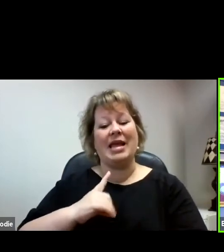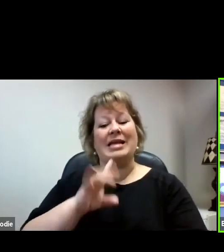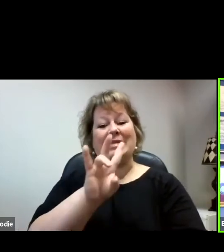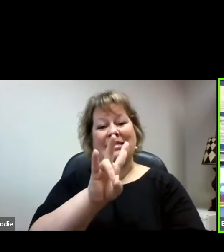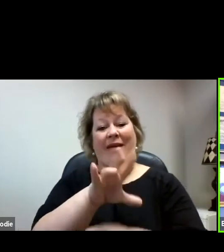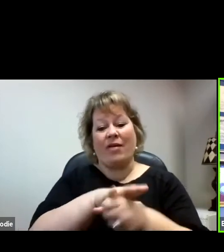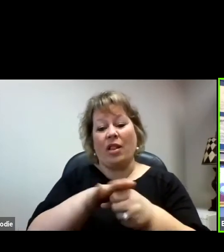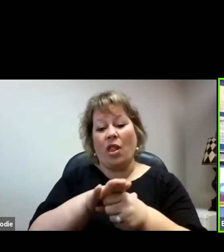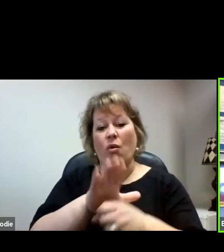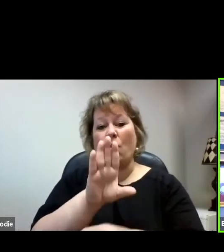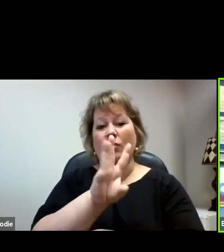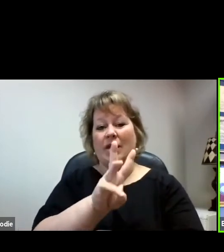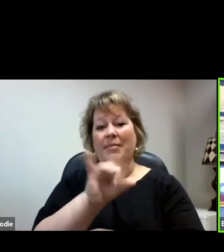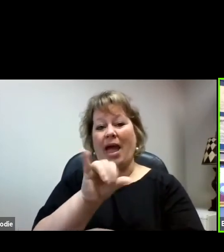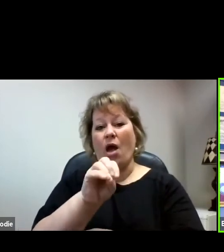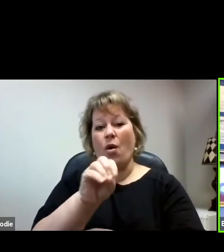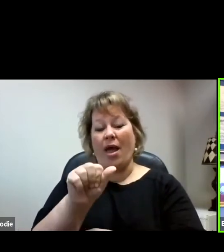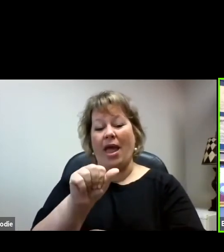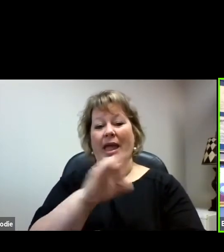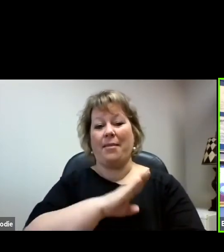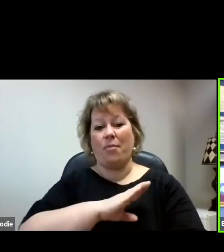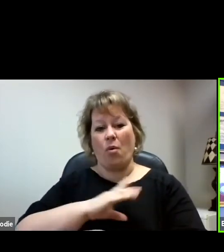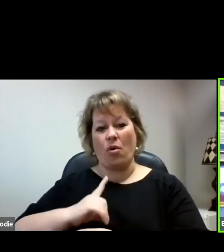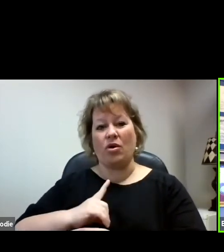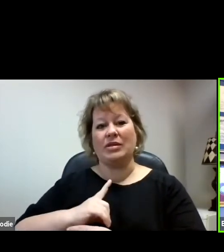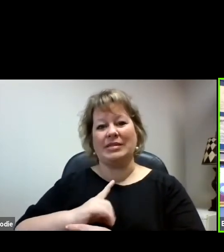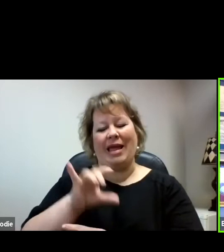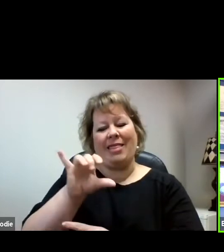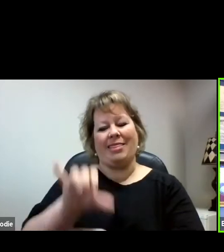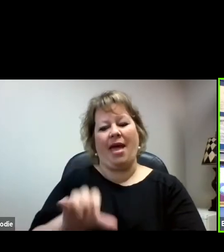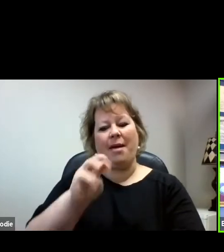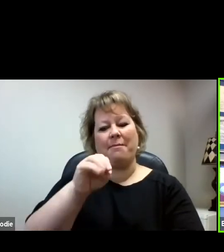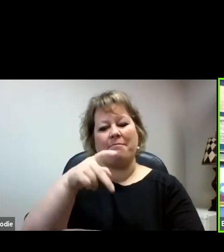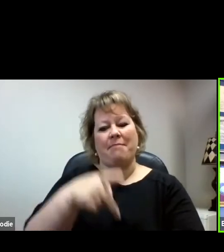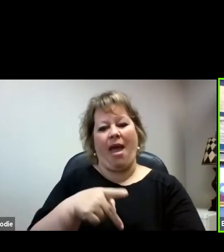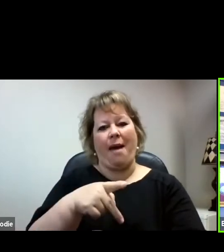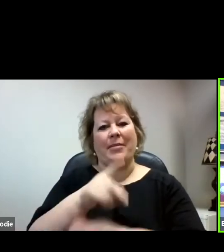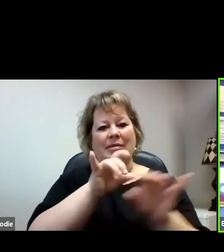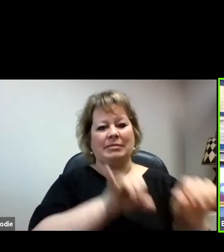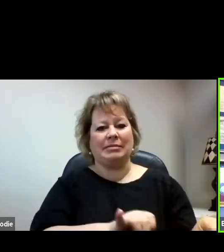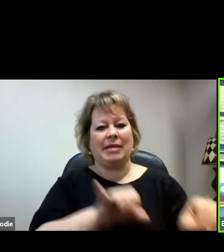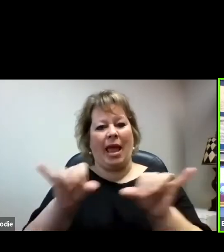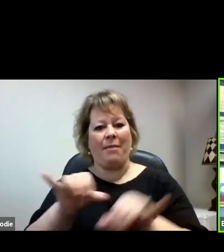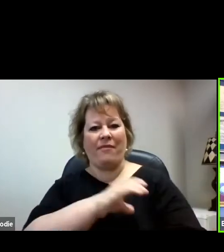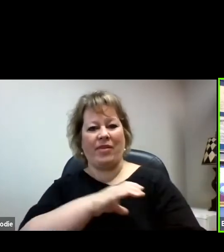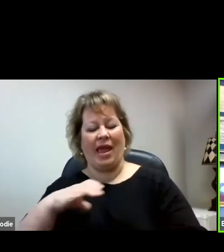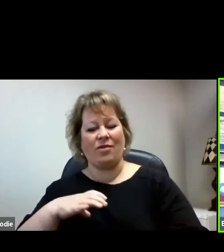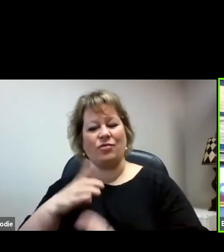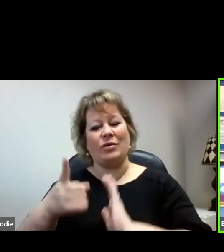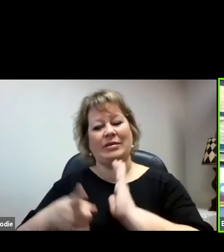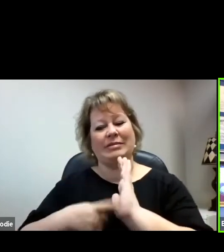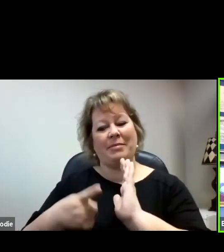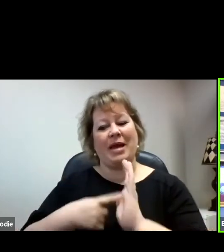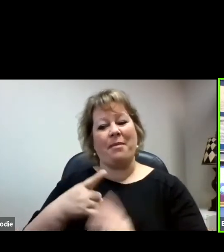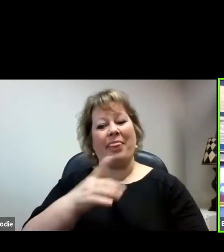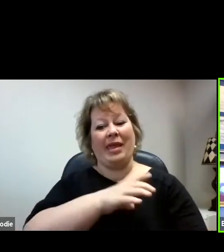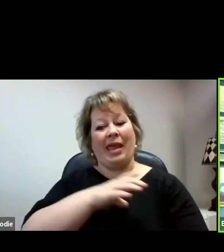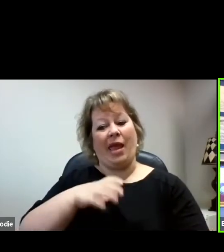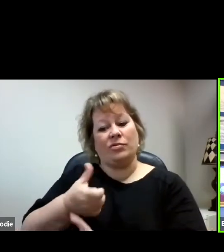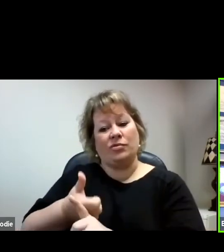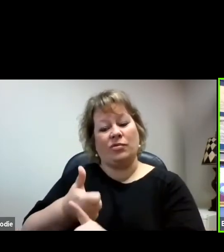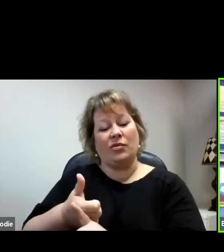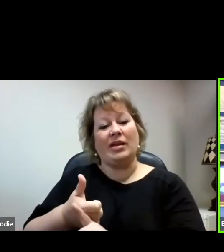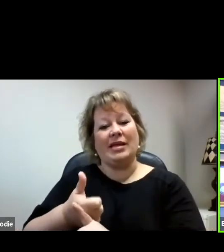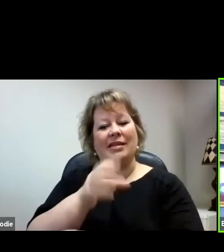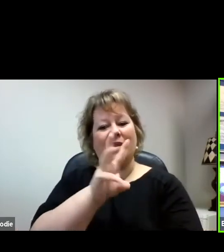boards, who the map mirrors the councils. In some cases, the council is the WIOA board,